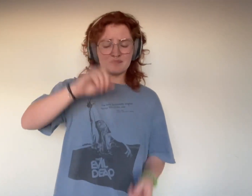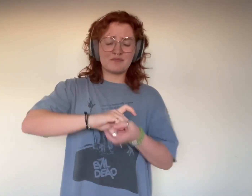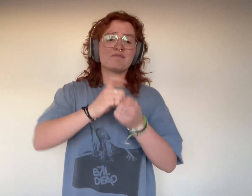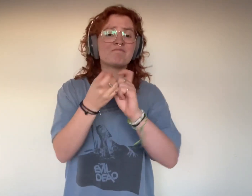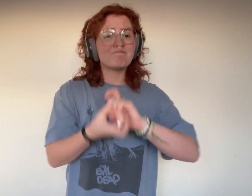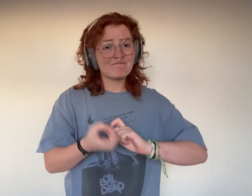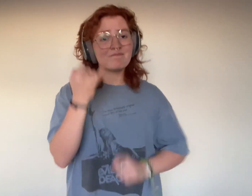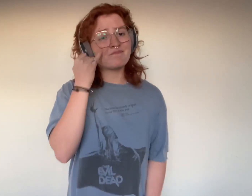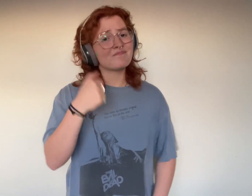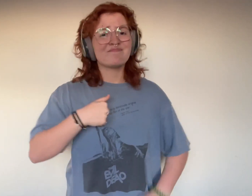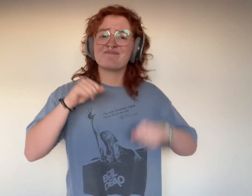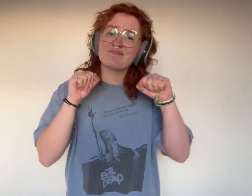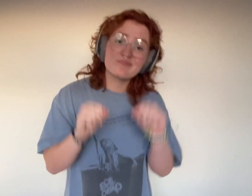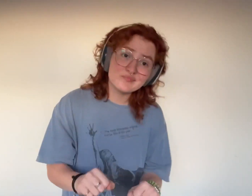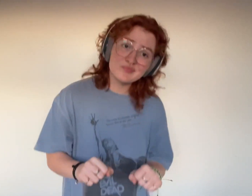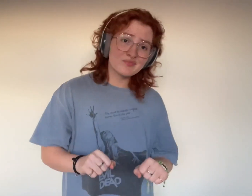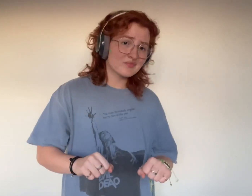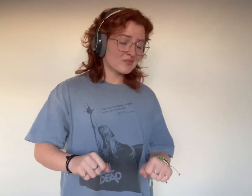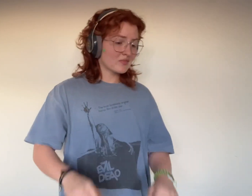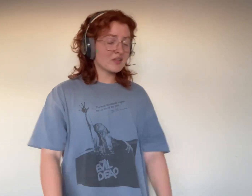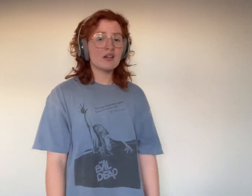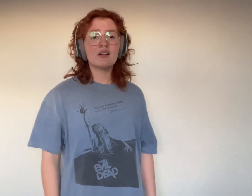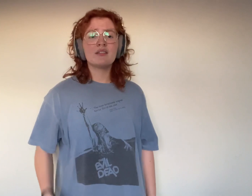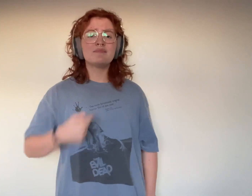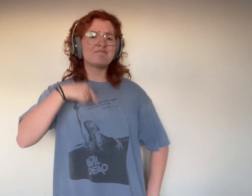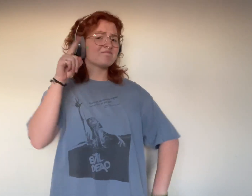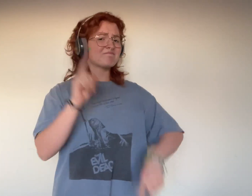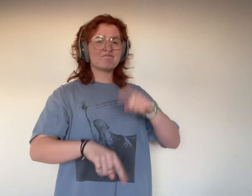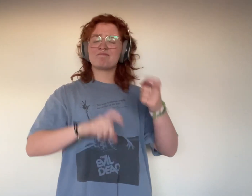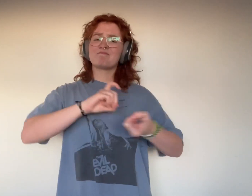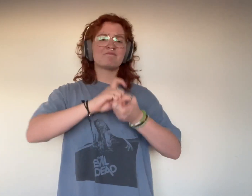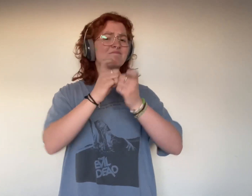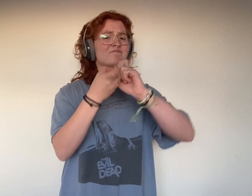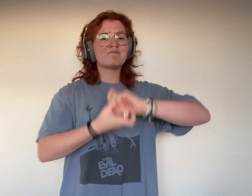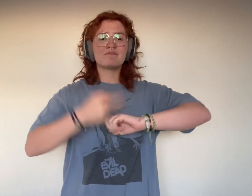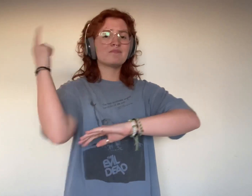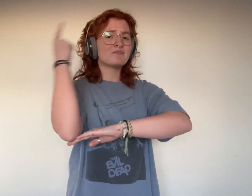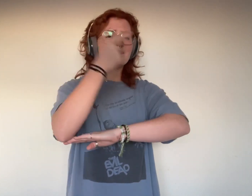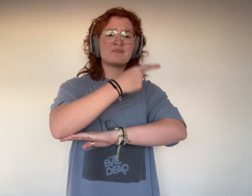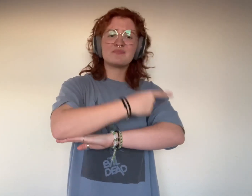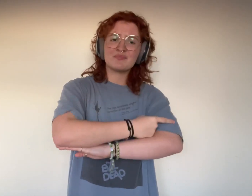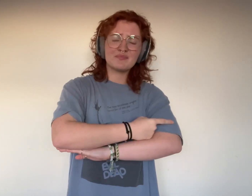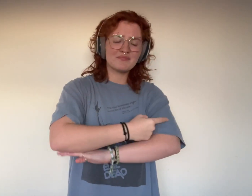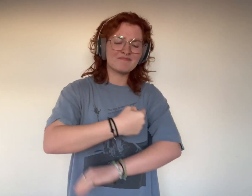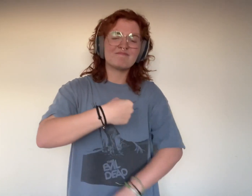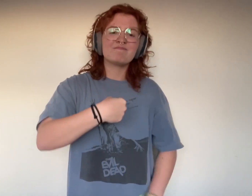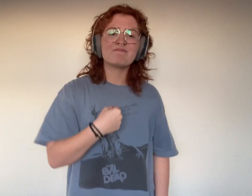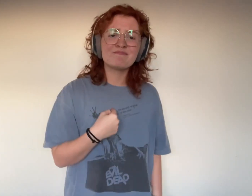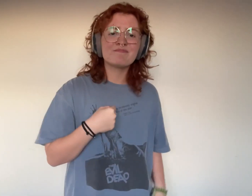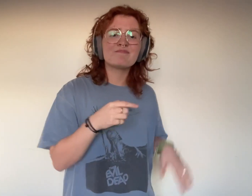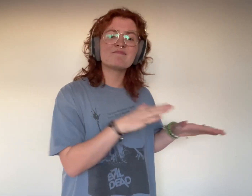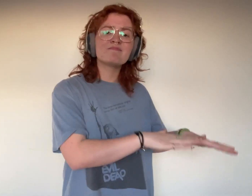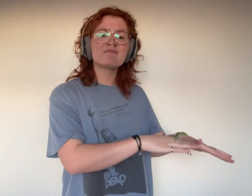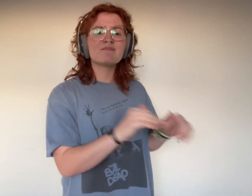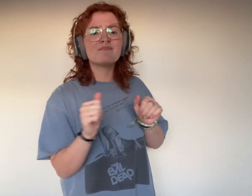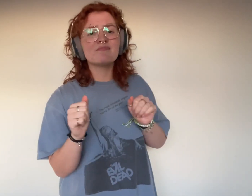I'm good Love me like you used to, and I'll praise like